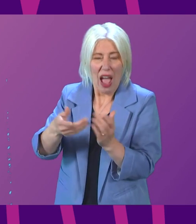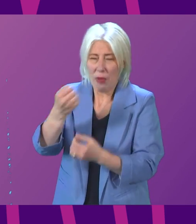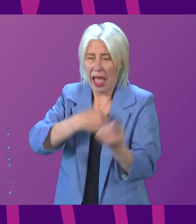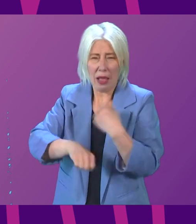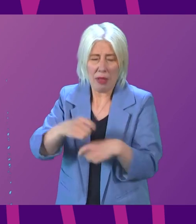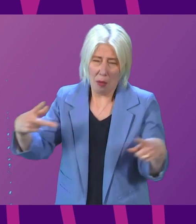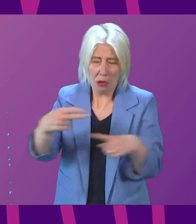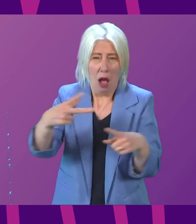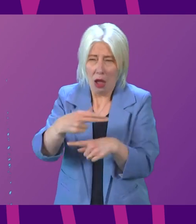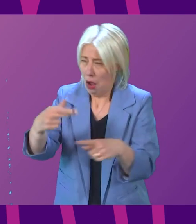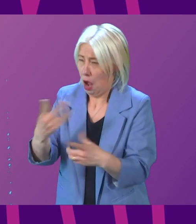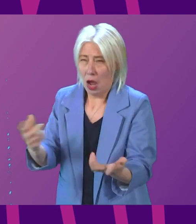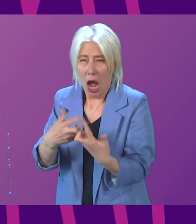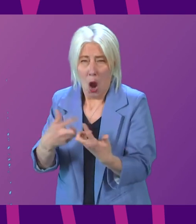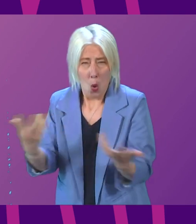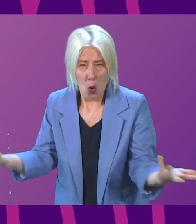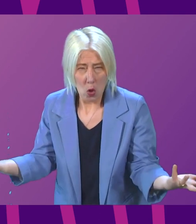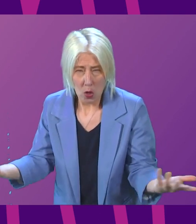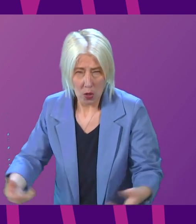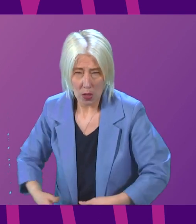cuts? First Minister.